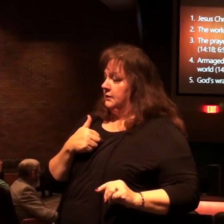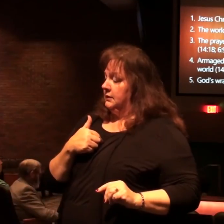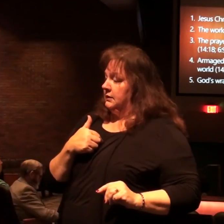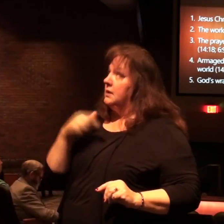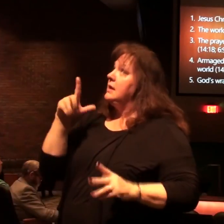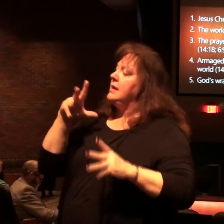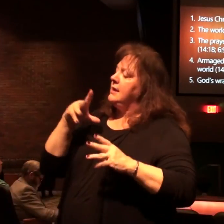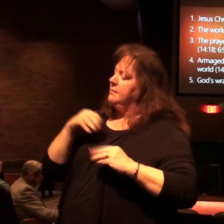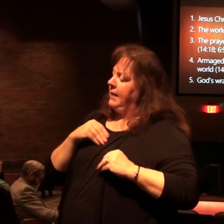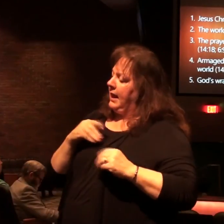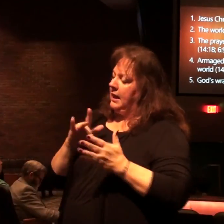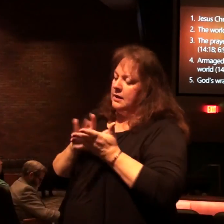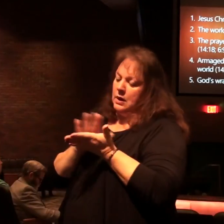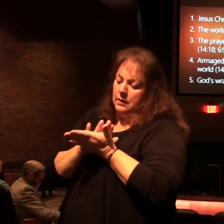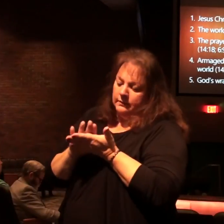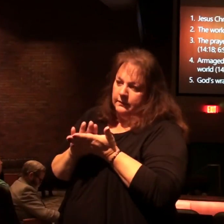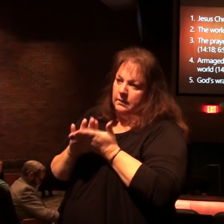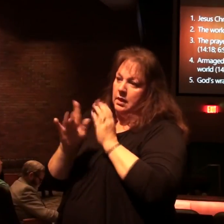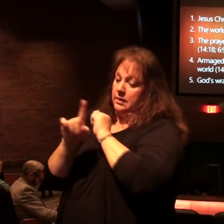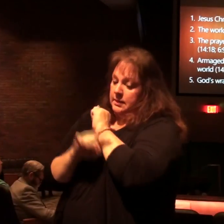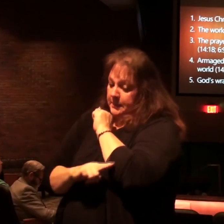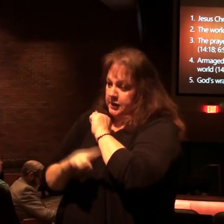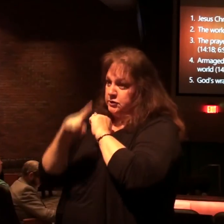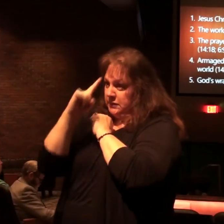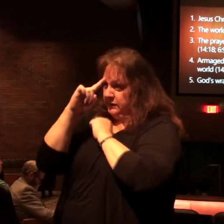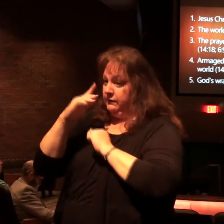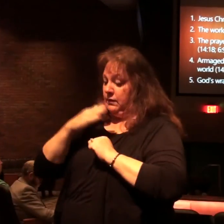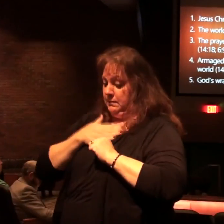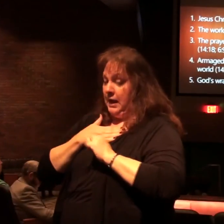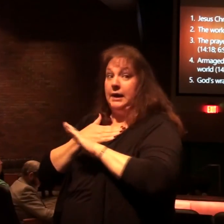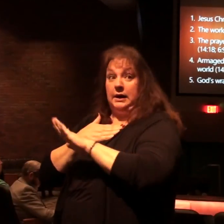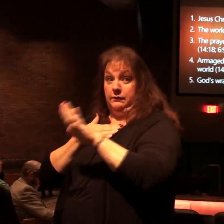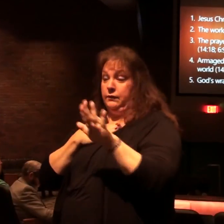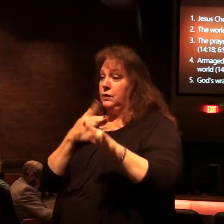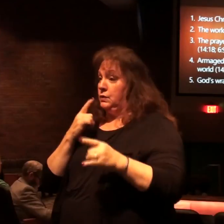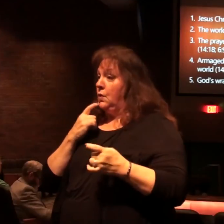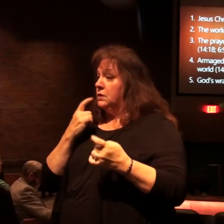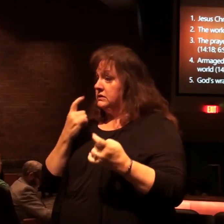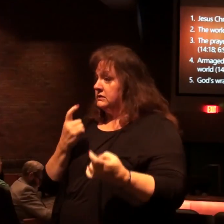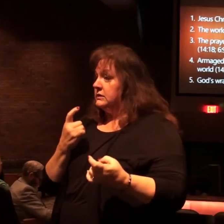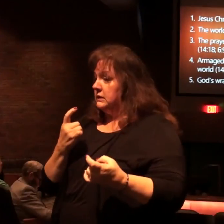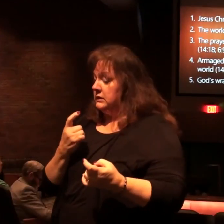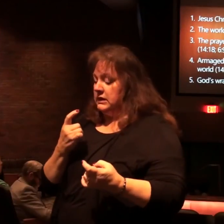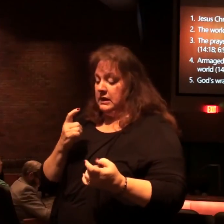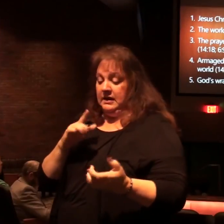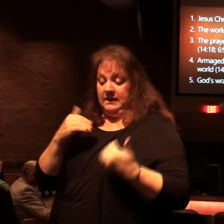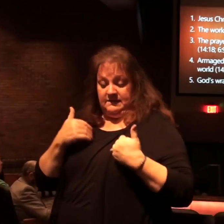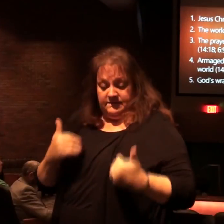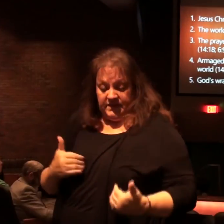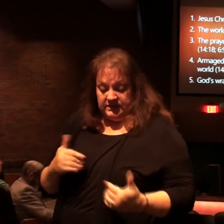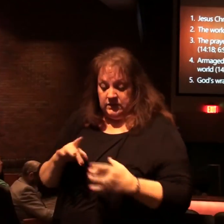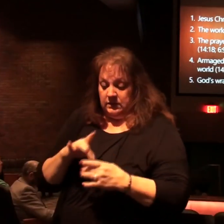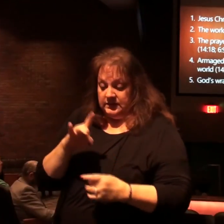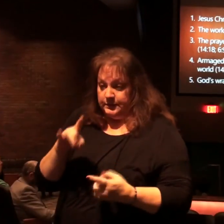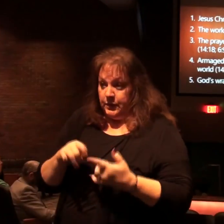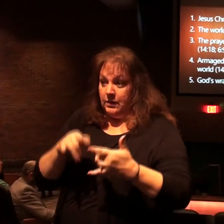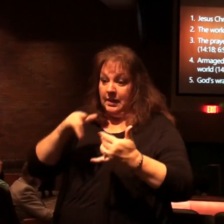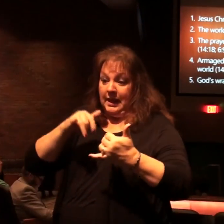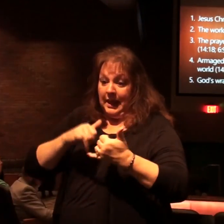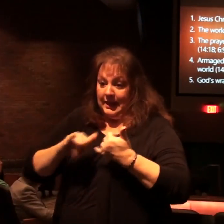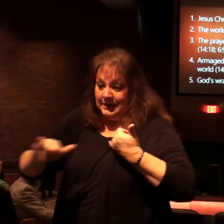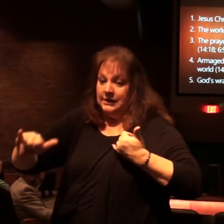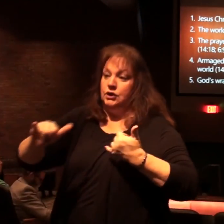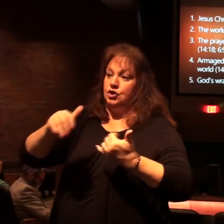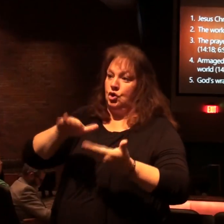He paid in full the penalty for our sin. Physical death, spiritual death, eternal death,